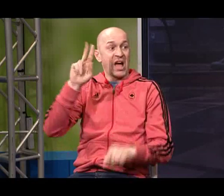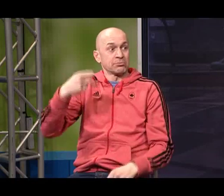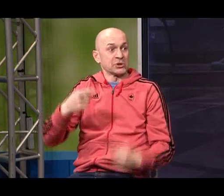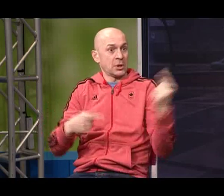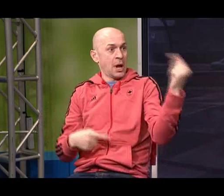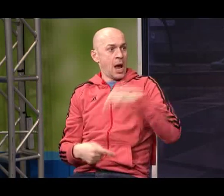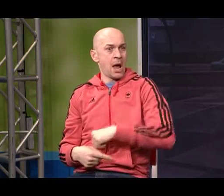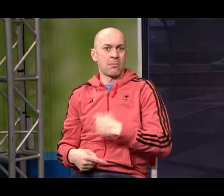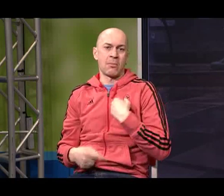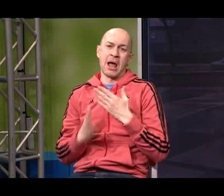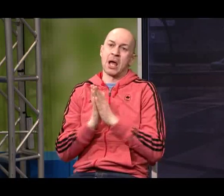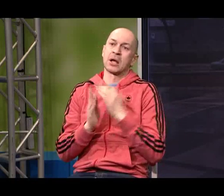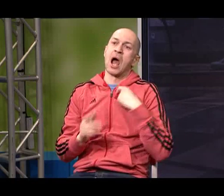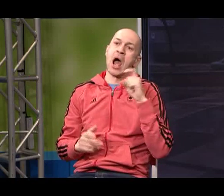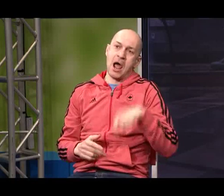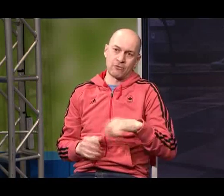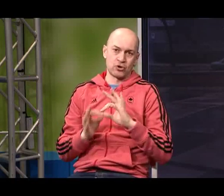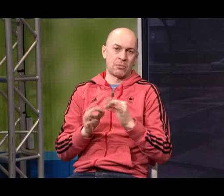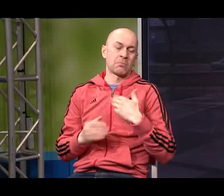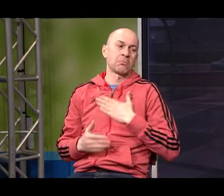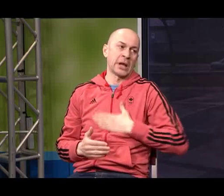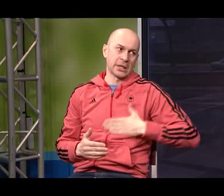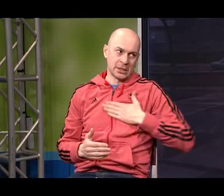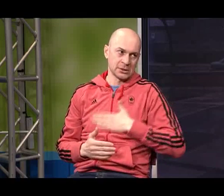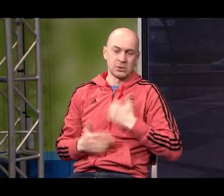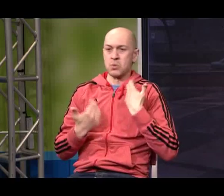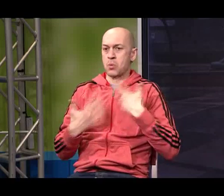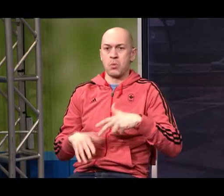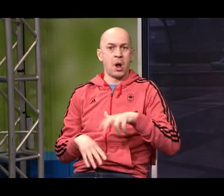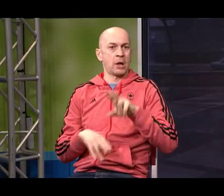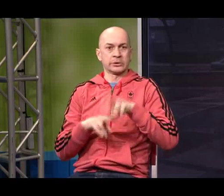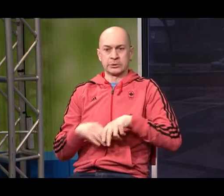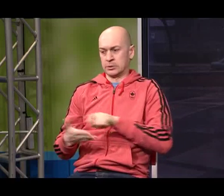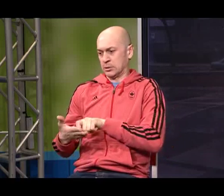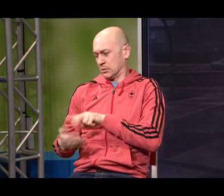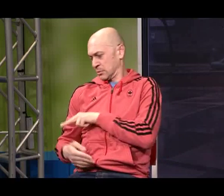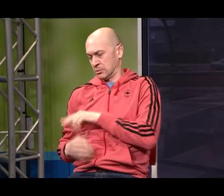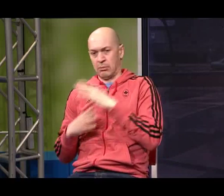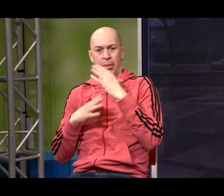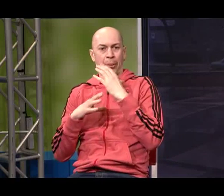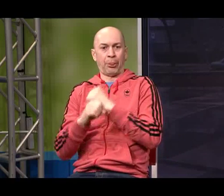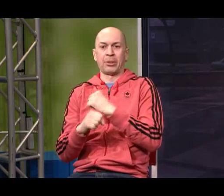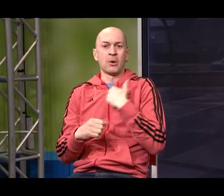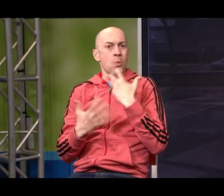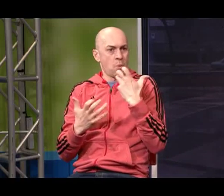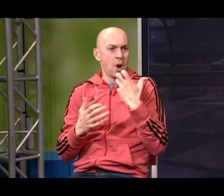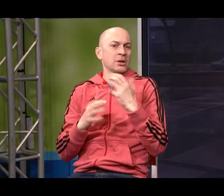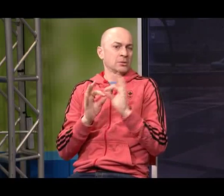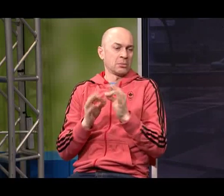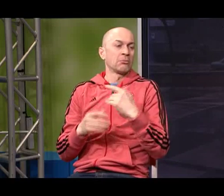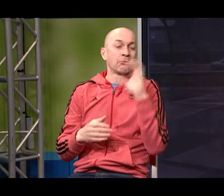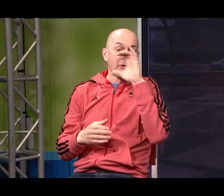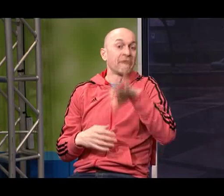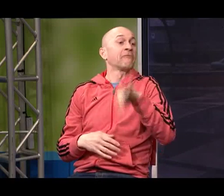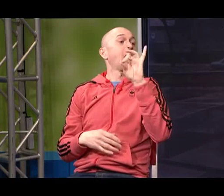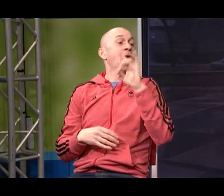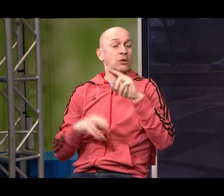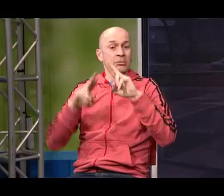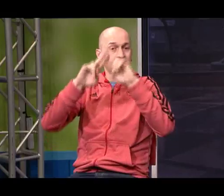in Europe I had to request an interpreter because it was just impossible to communicate via